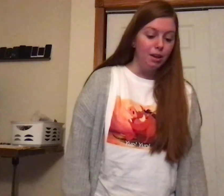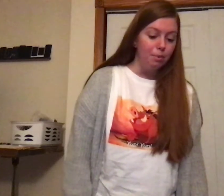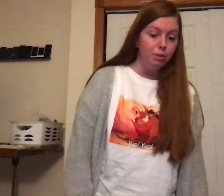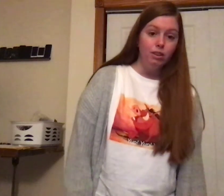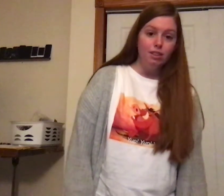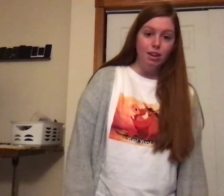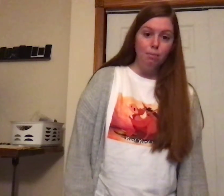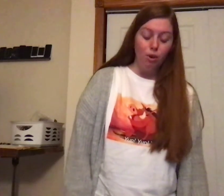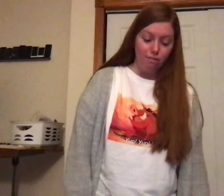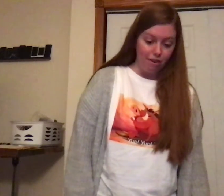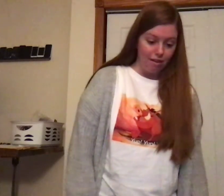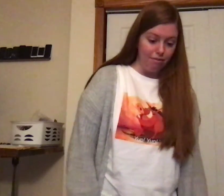13.5.